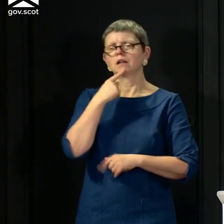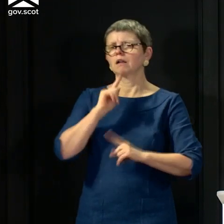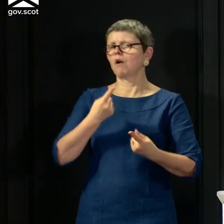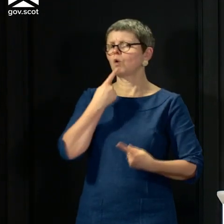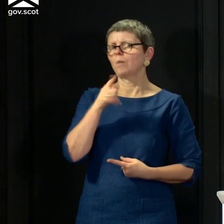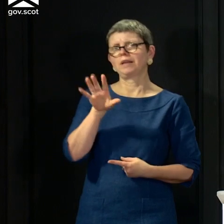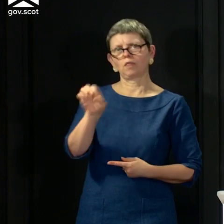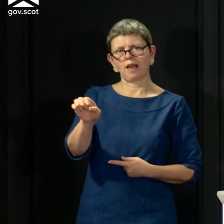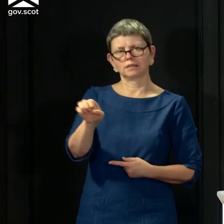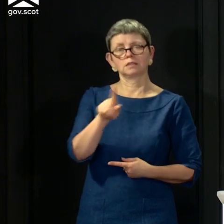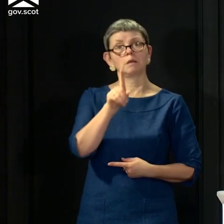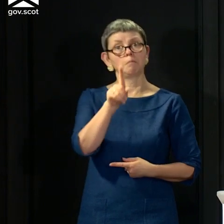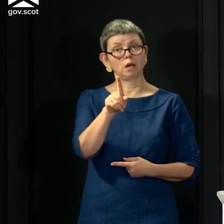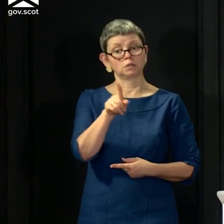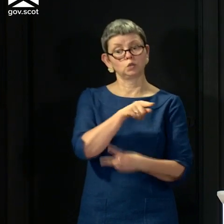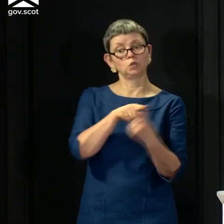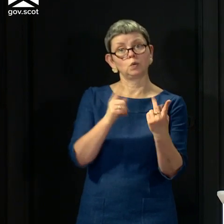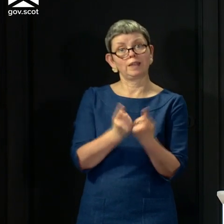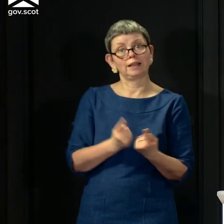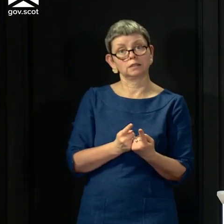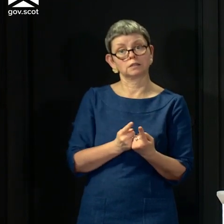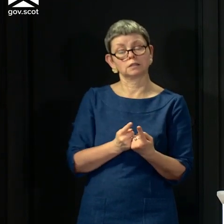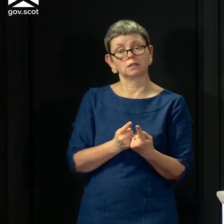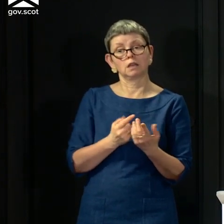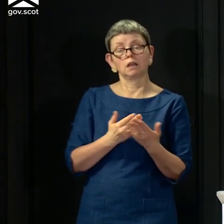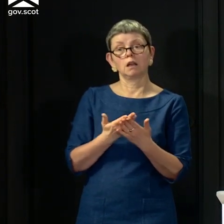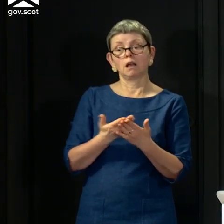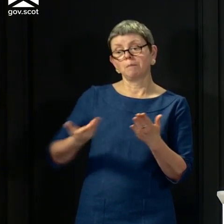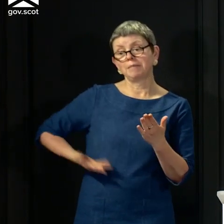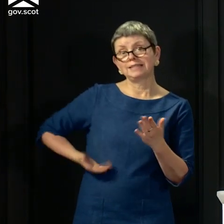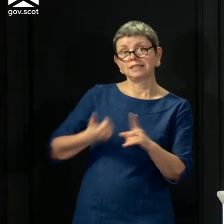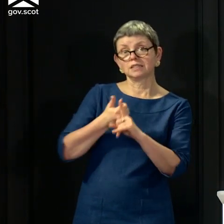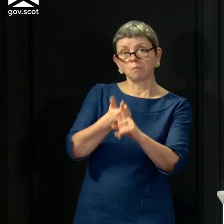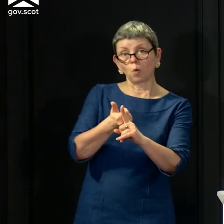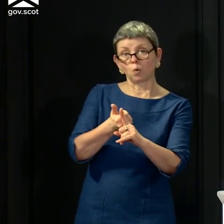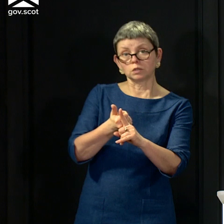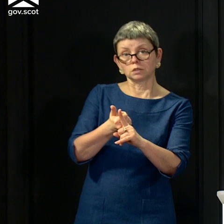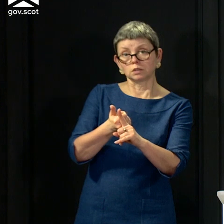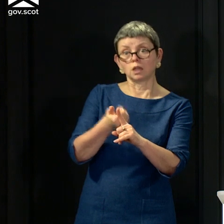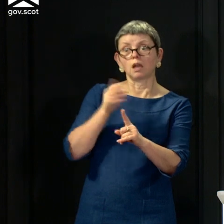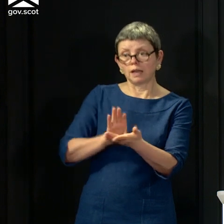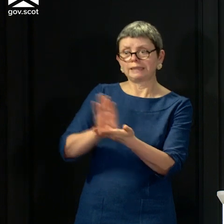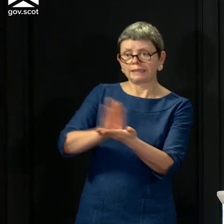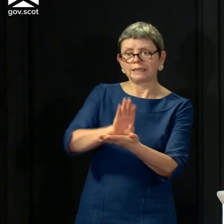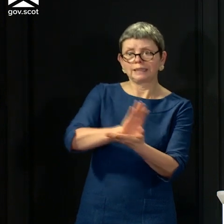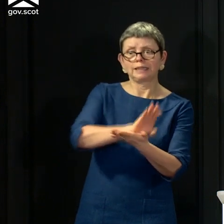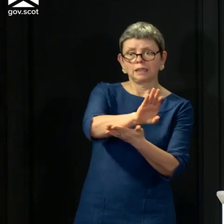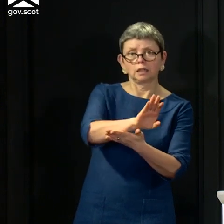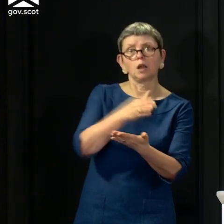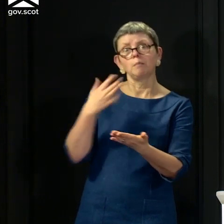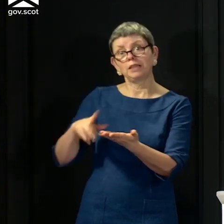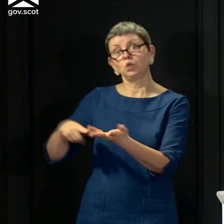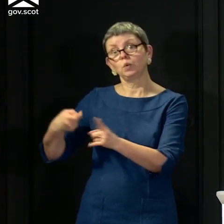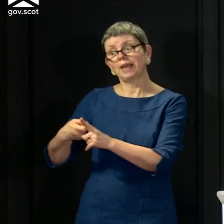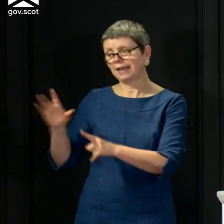allocating more money to business support than came to the Scottish government in consequentials. We've got £2.2 billion.